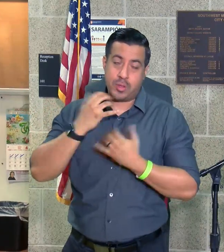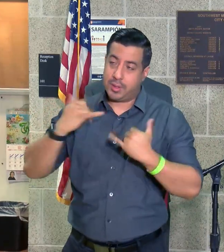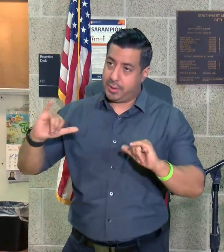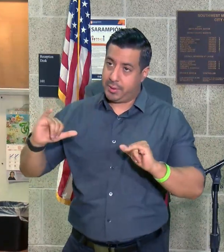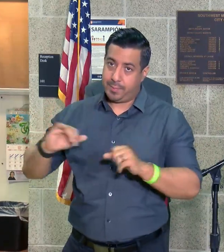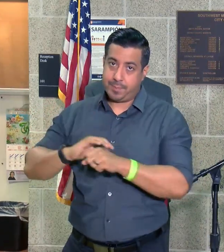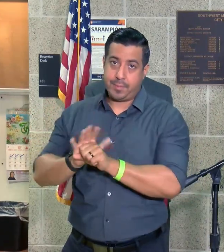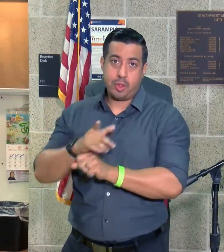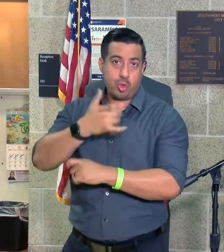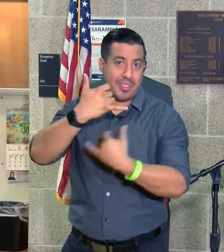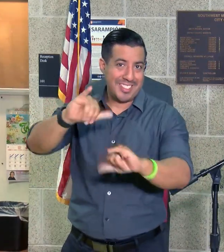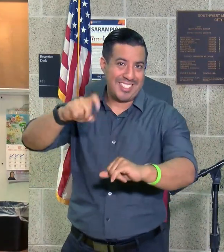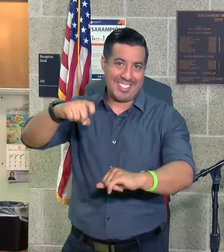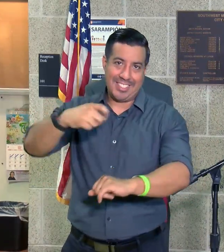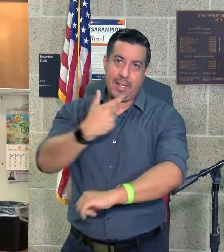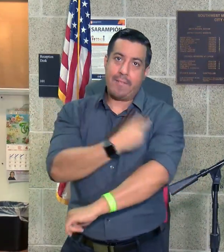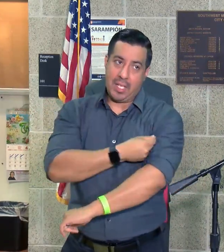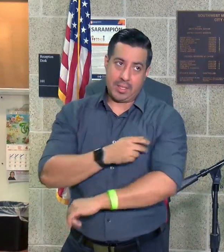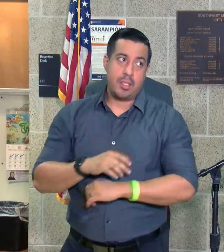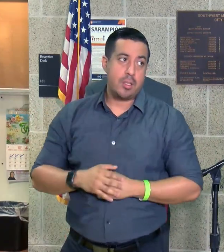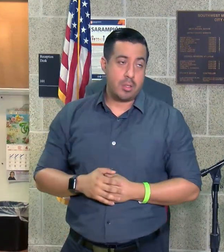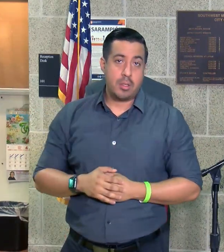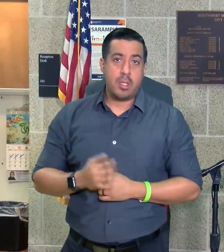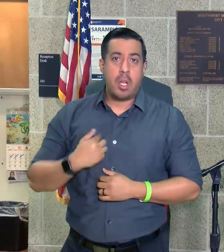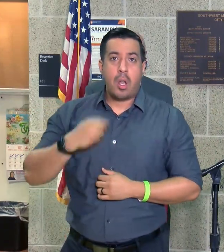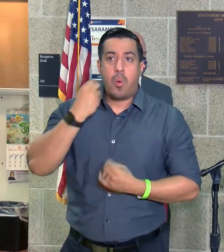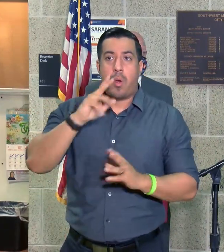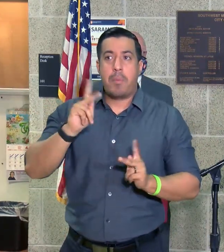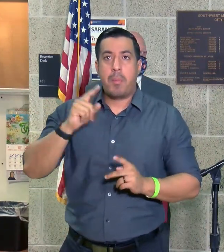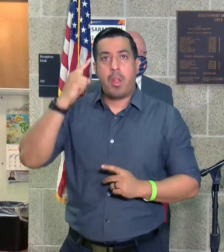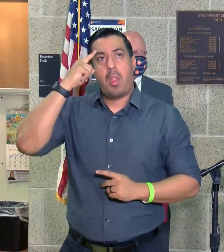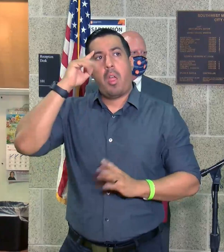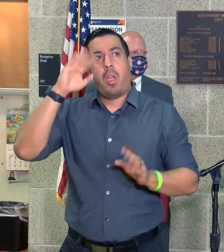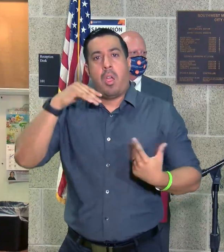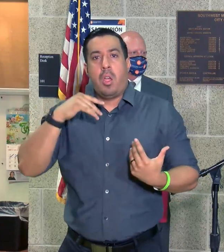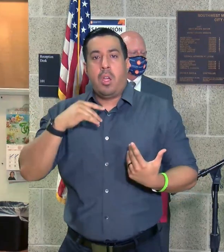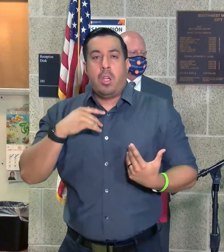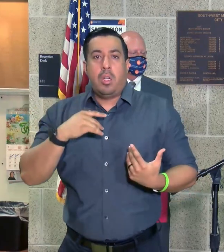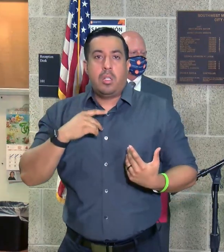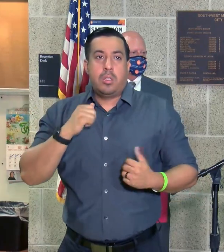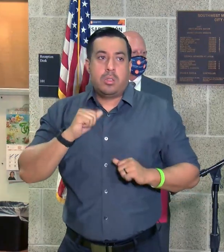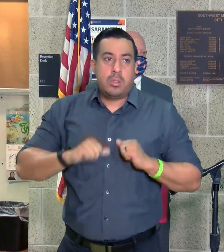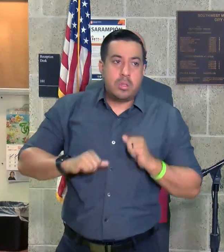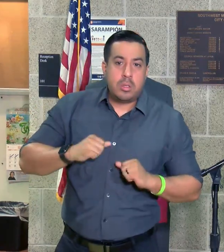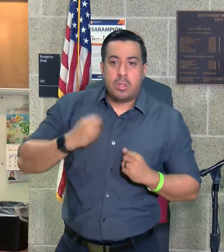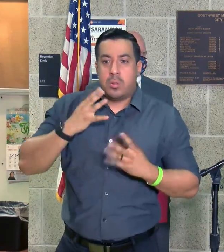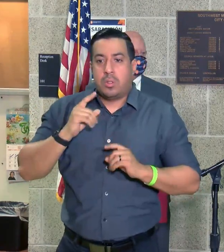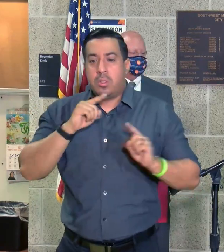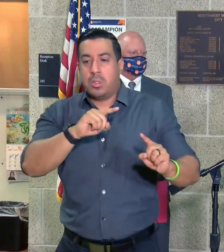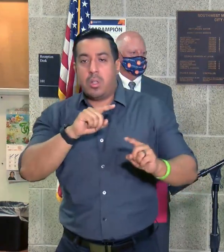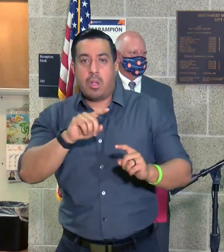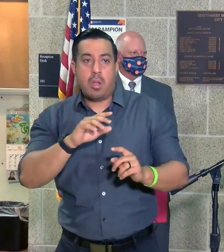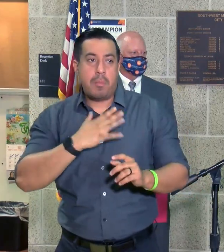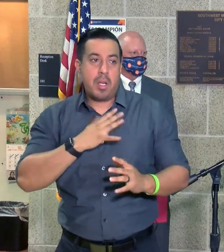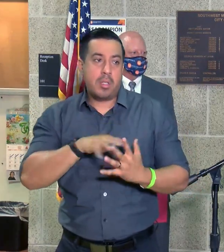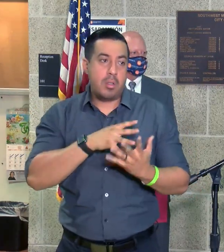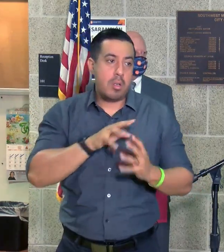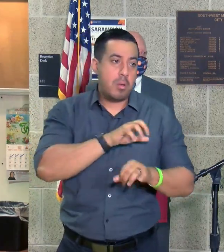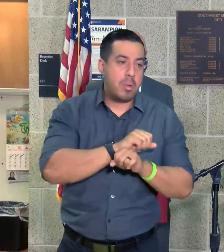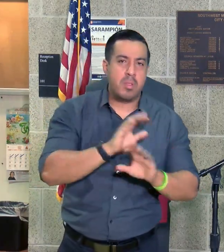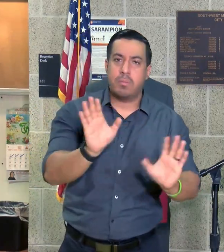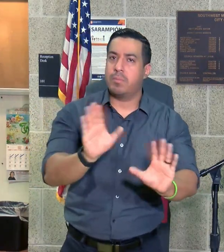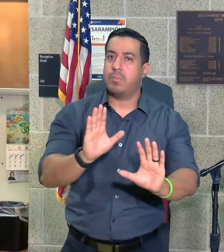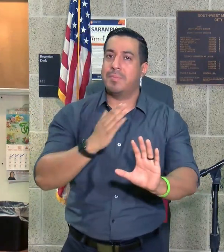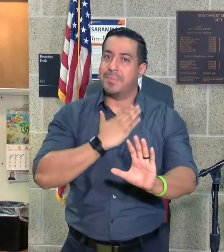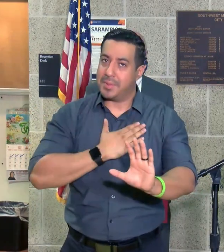and you still need to get vaccinated. So I don't want this to slow down people going to their schedule appointments. Please go to your